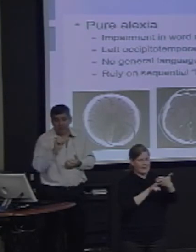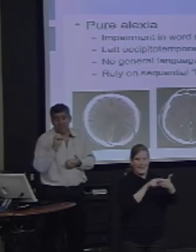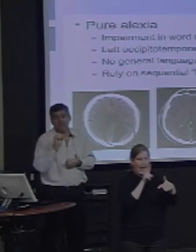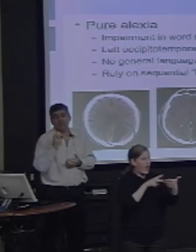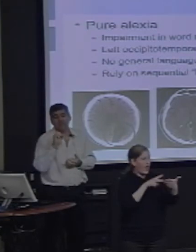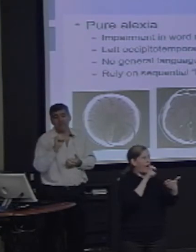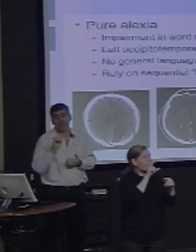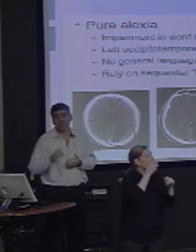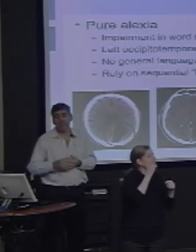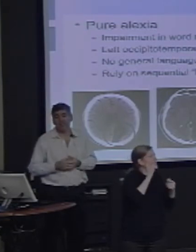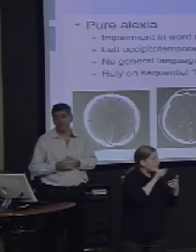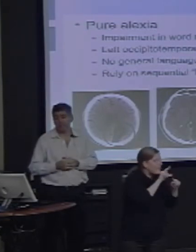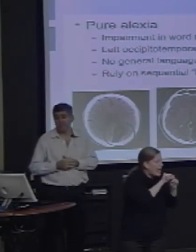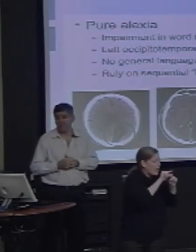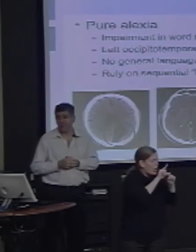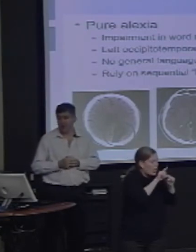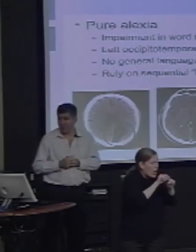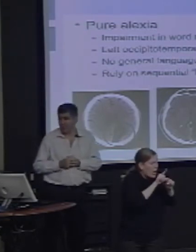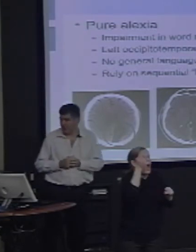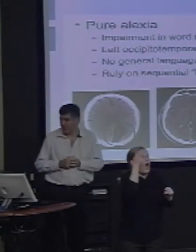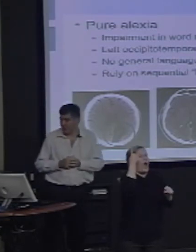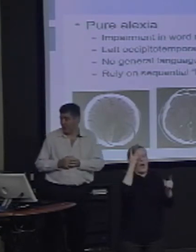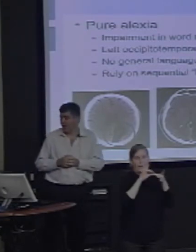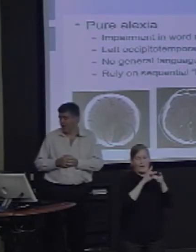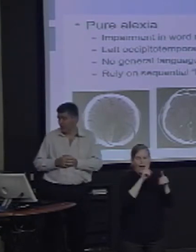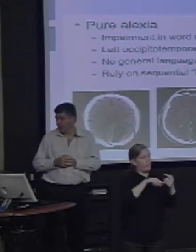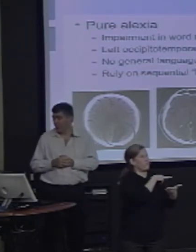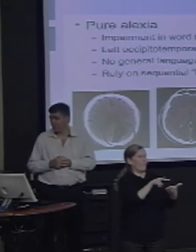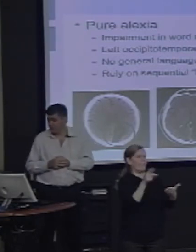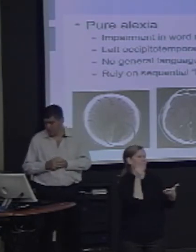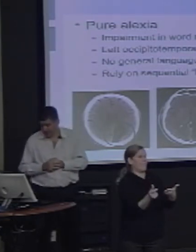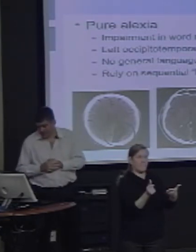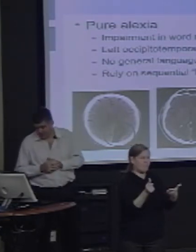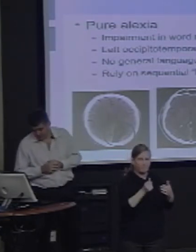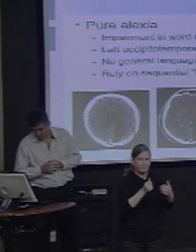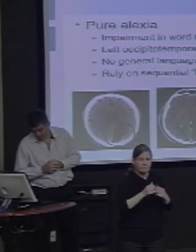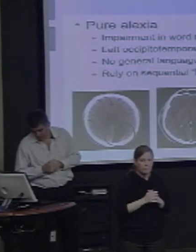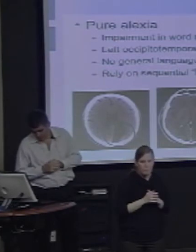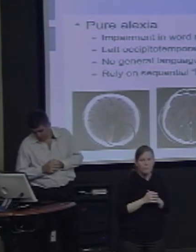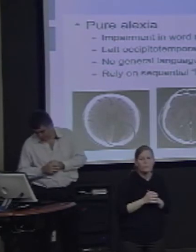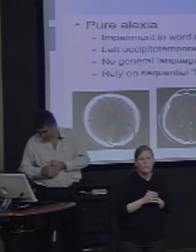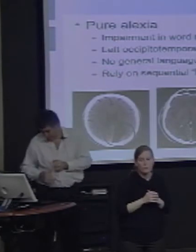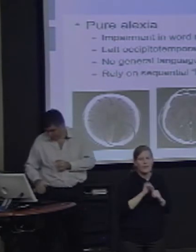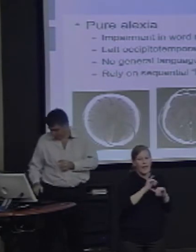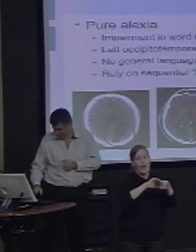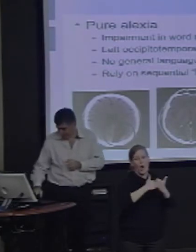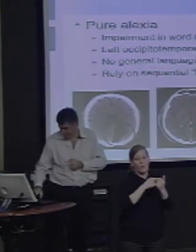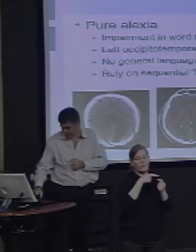kind of piecemeal letter-by-letter reading strategy in order to recognize the words.